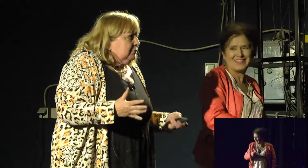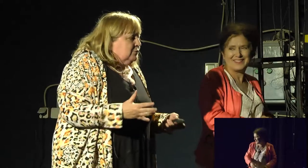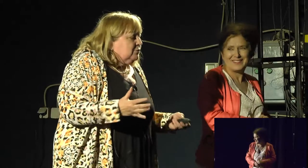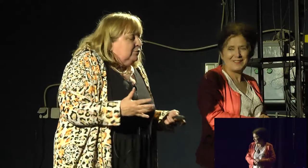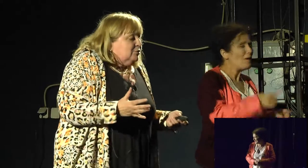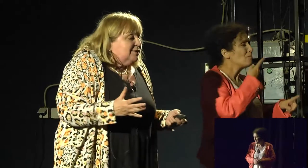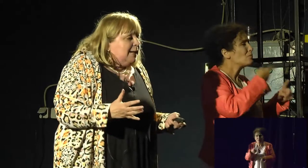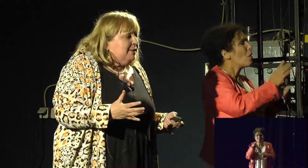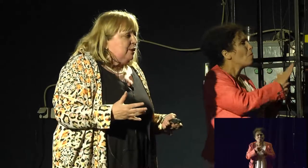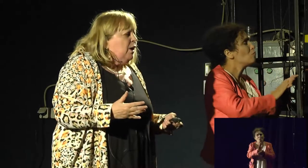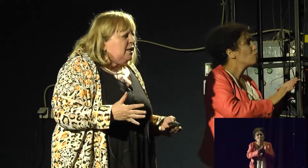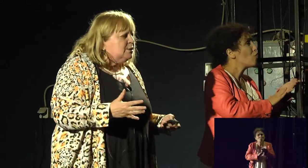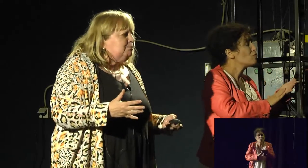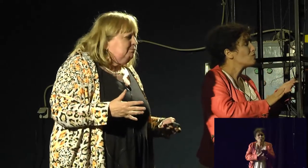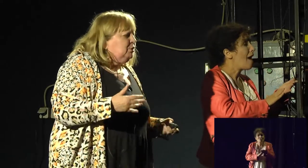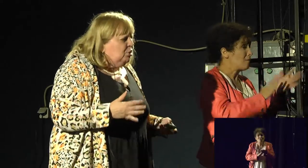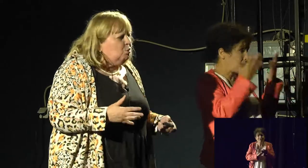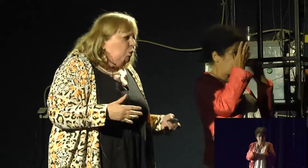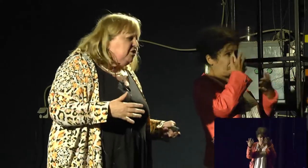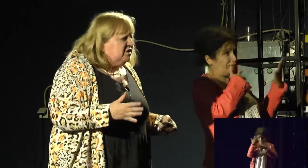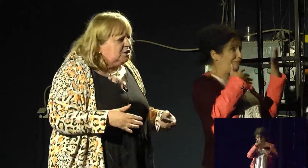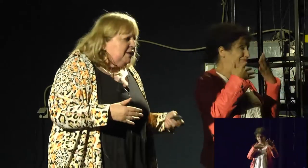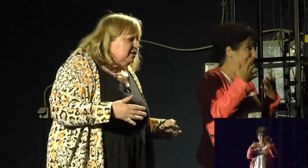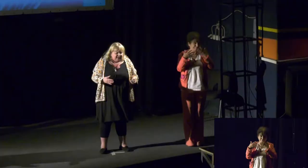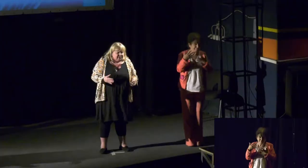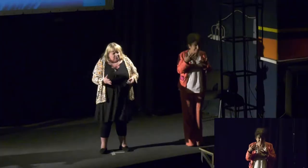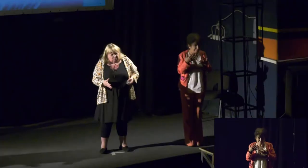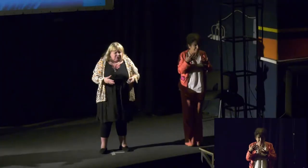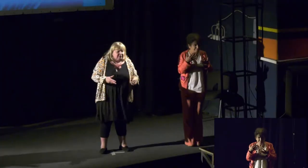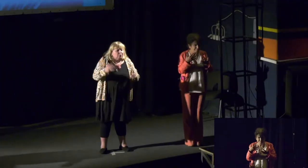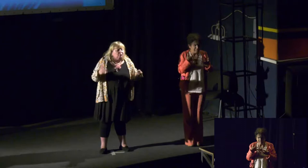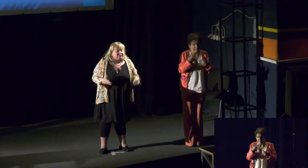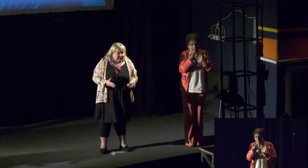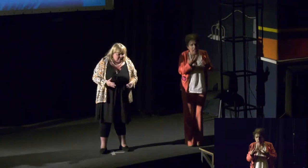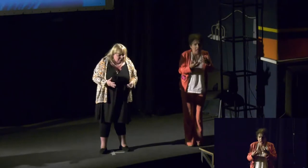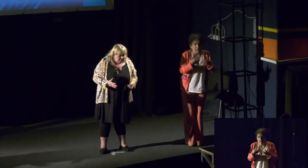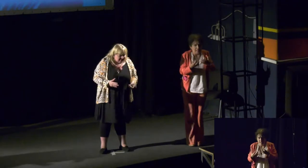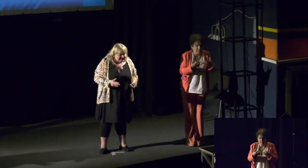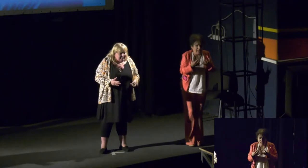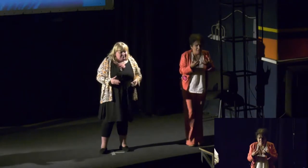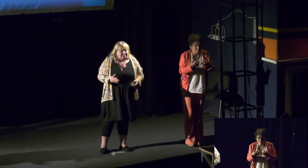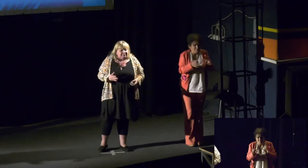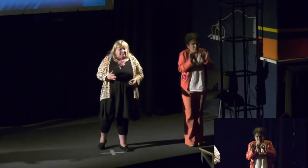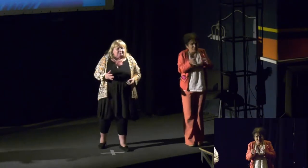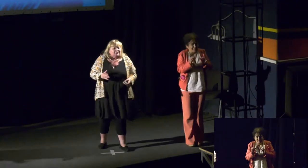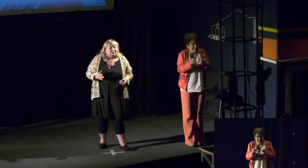stammer and say, Well, you know, quality is better than quantity. You know, all this kind of nonsense.